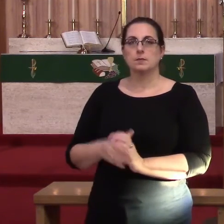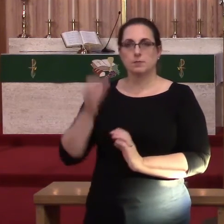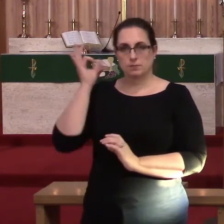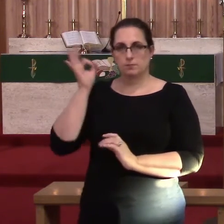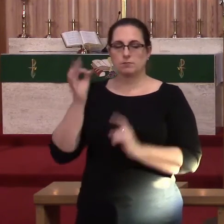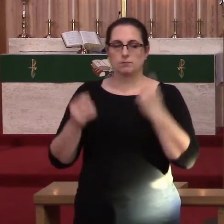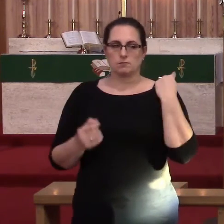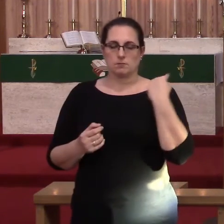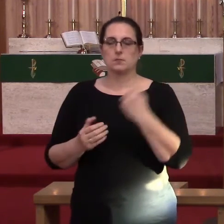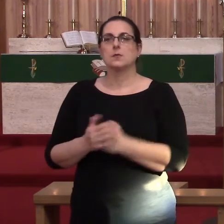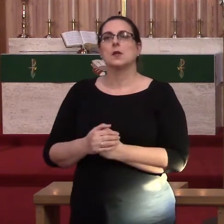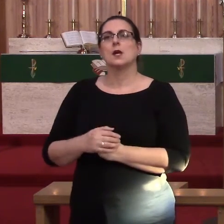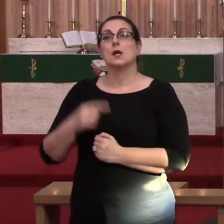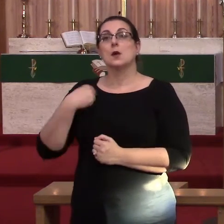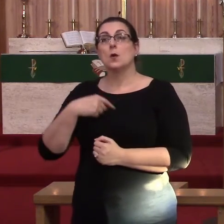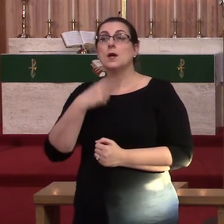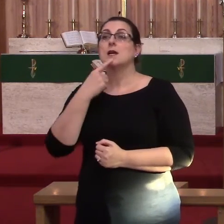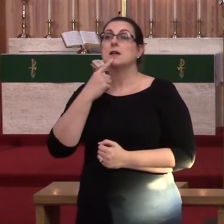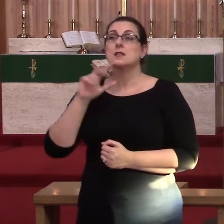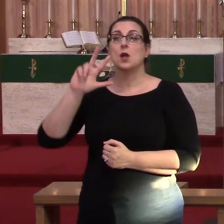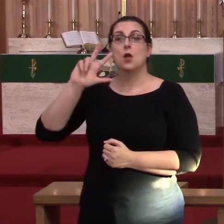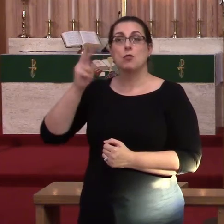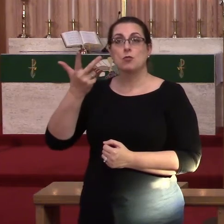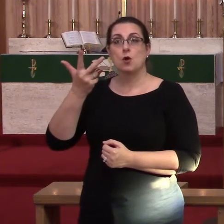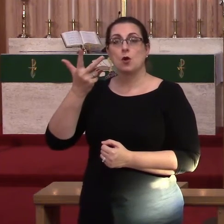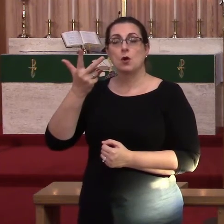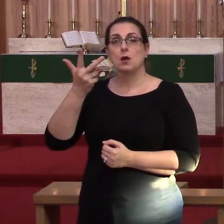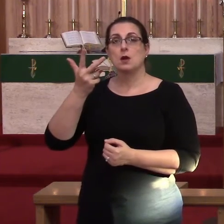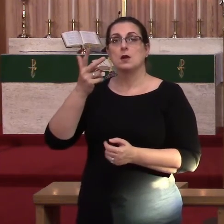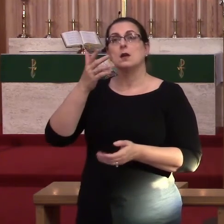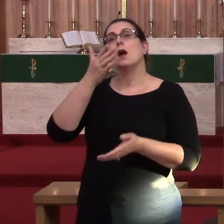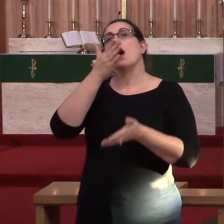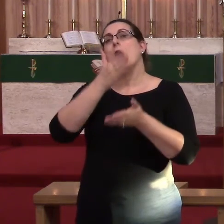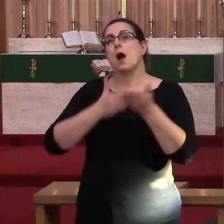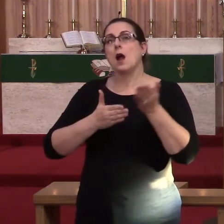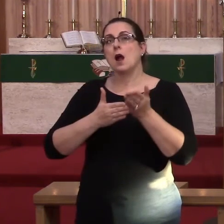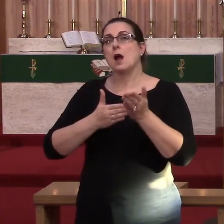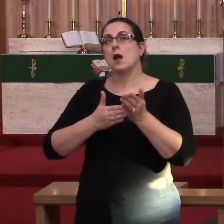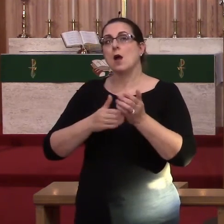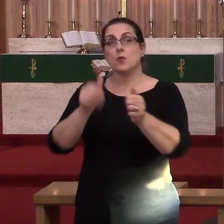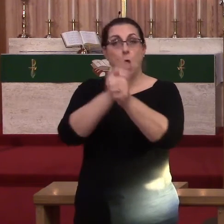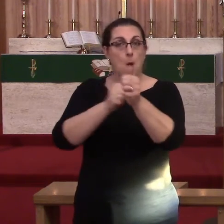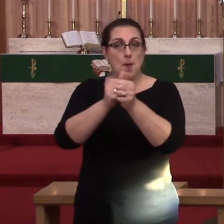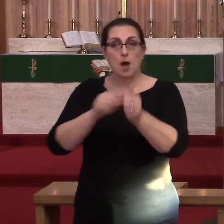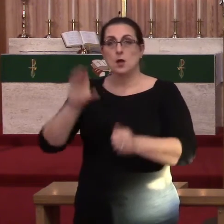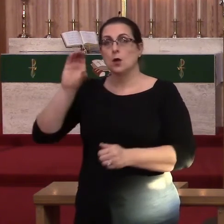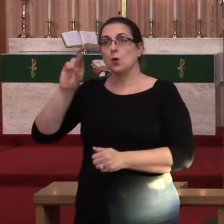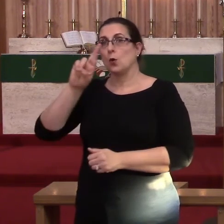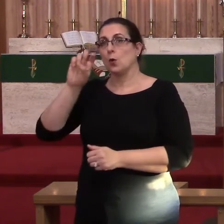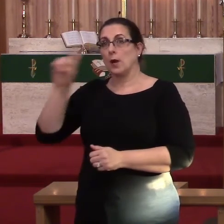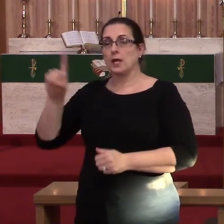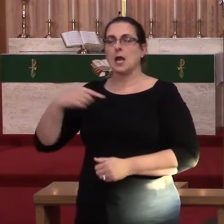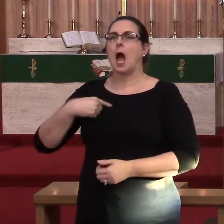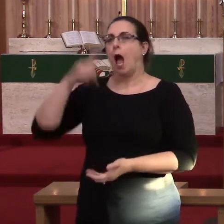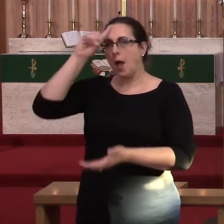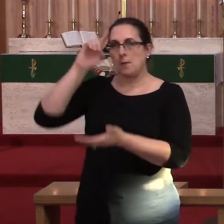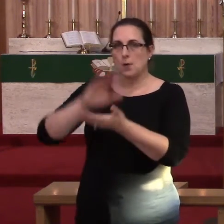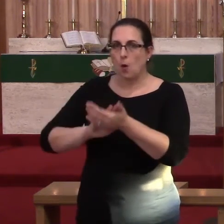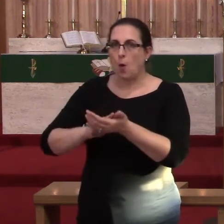We recite the third article of the Apostles' Creed. I believe in the Holy